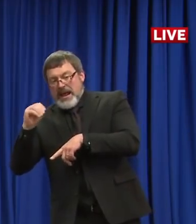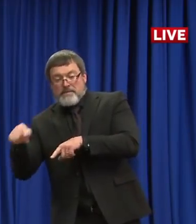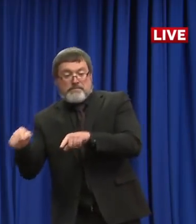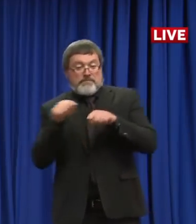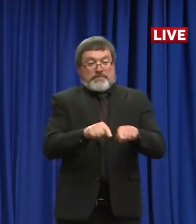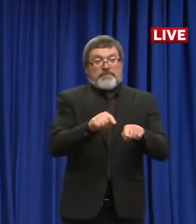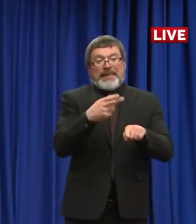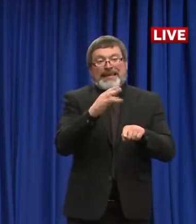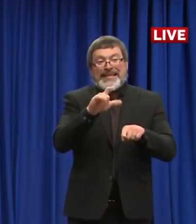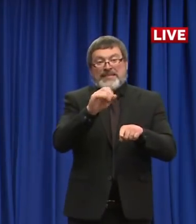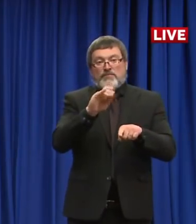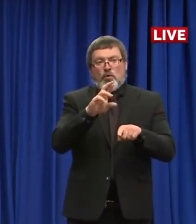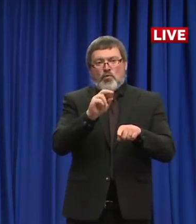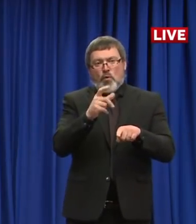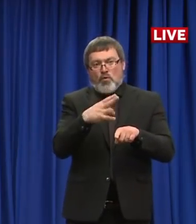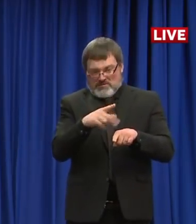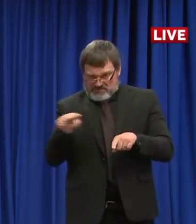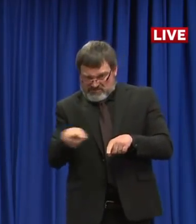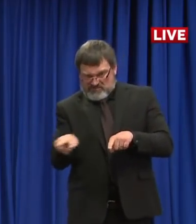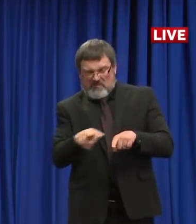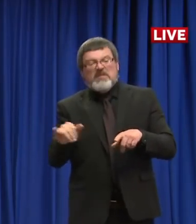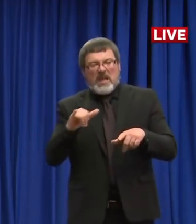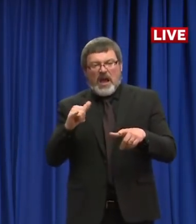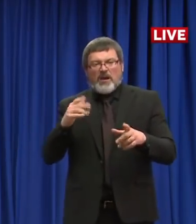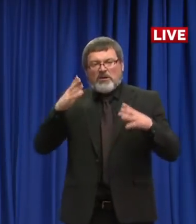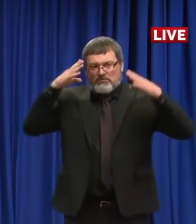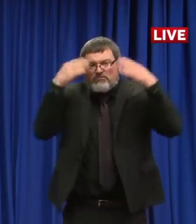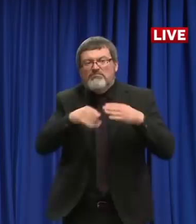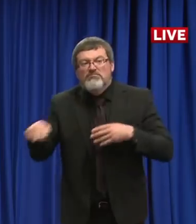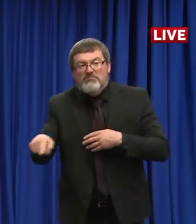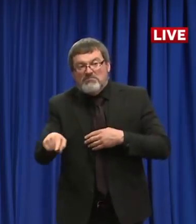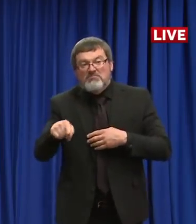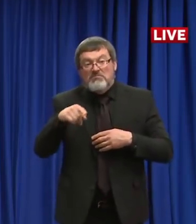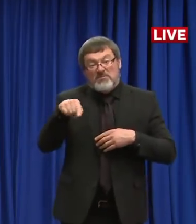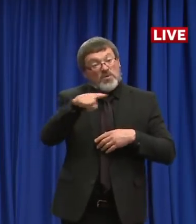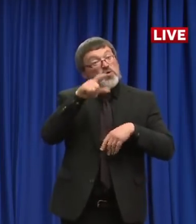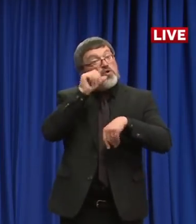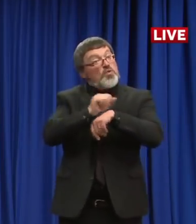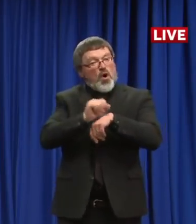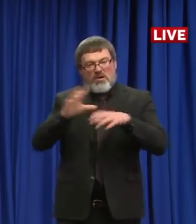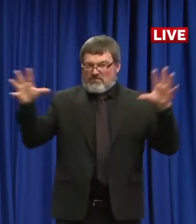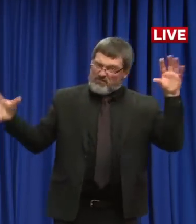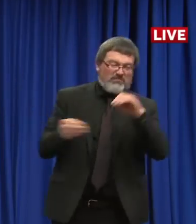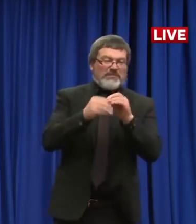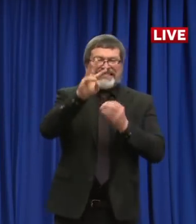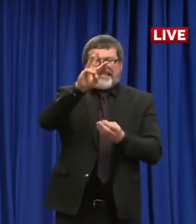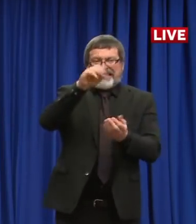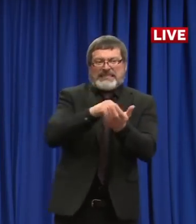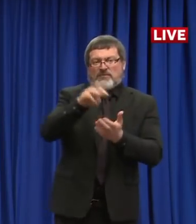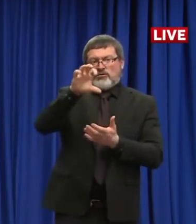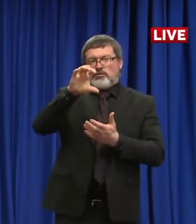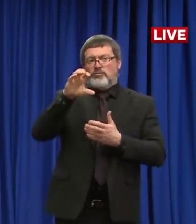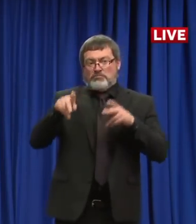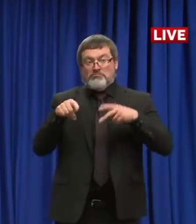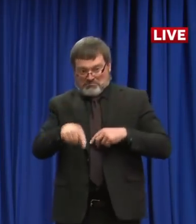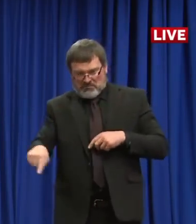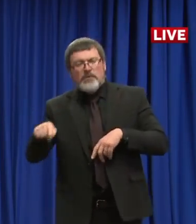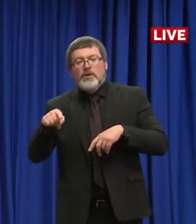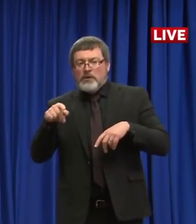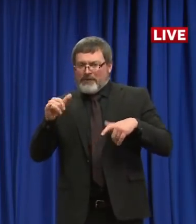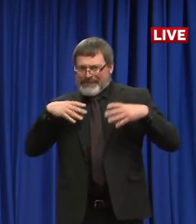all of those facilities throughout Rockingham and Hillsborough County. That Rockingham and Hillsborough currently account for approximately 70%